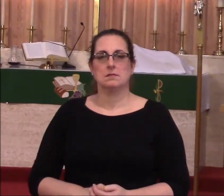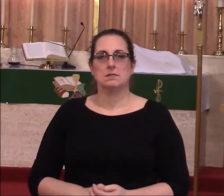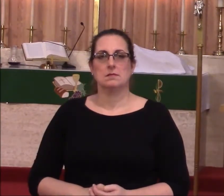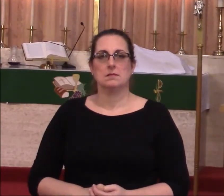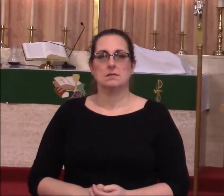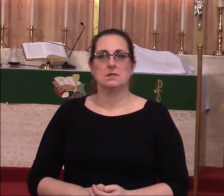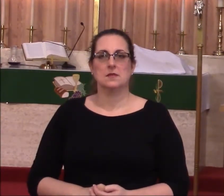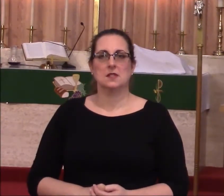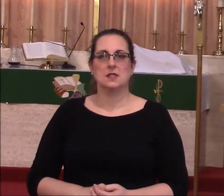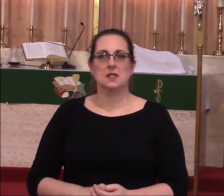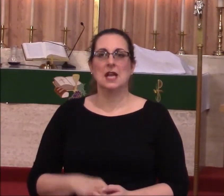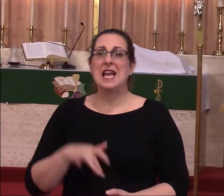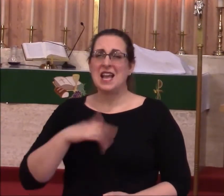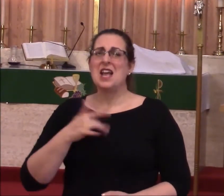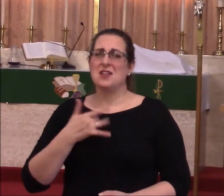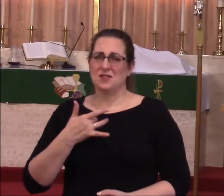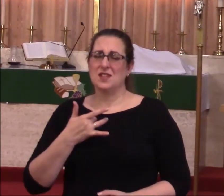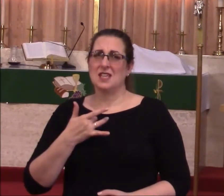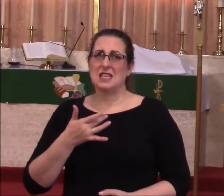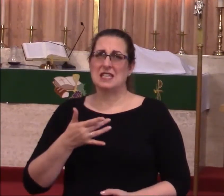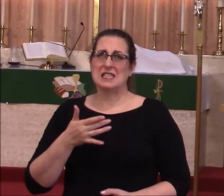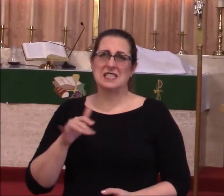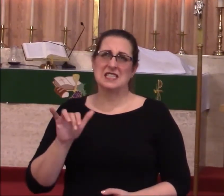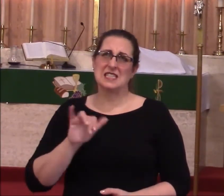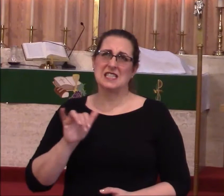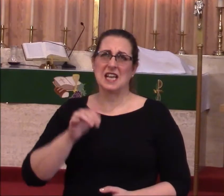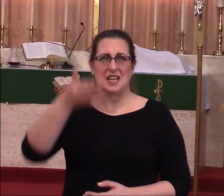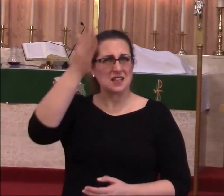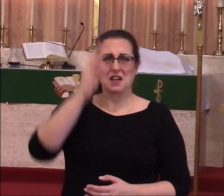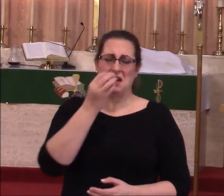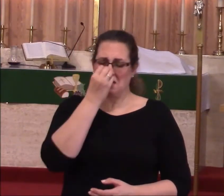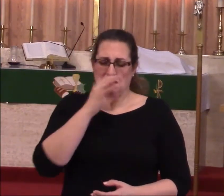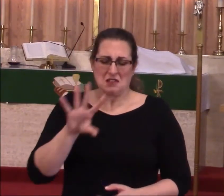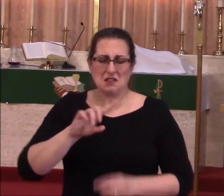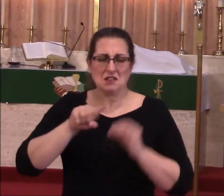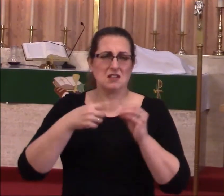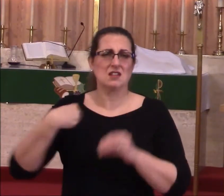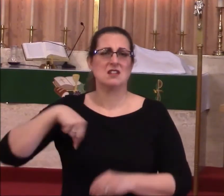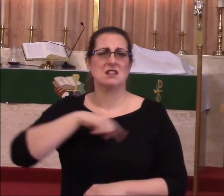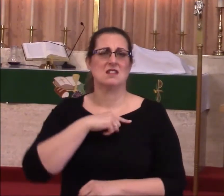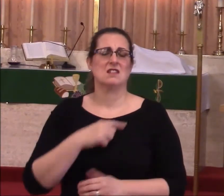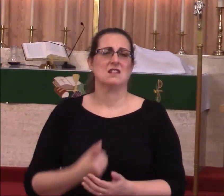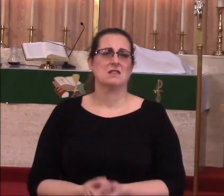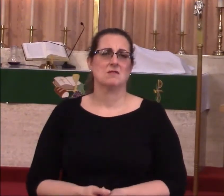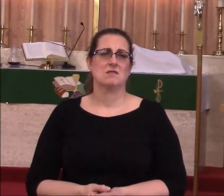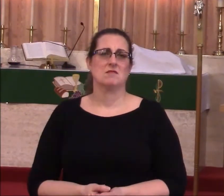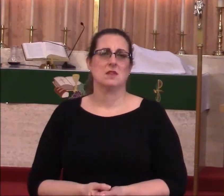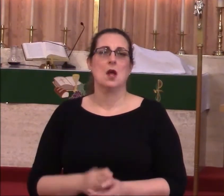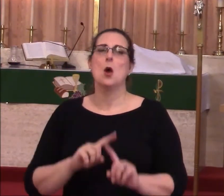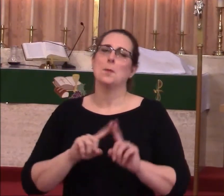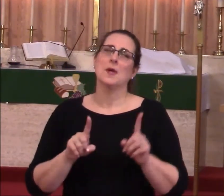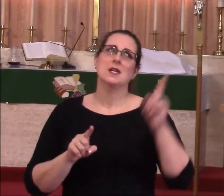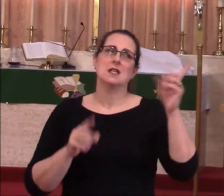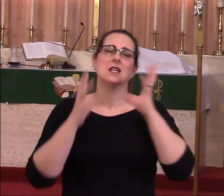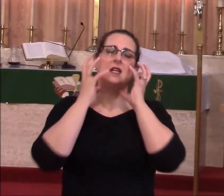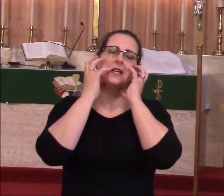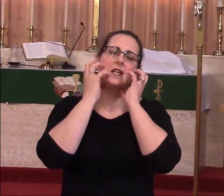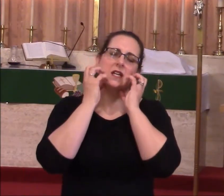It feels like we're not being listened to. It feels like God doesn't care about us. But he does.